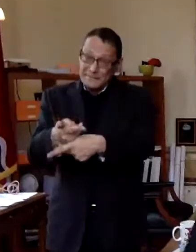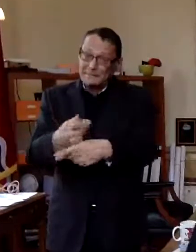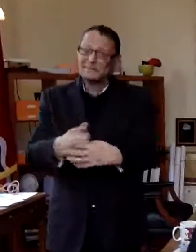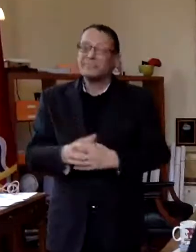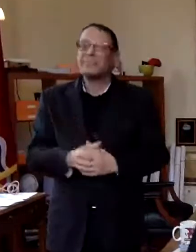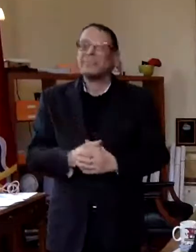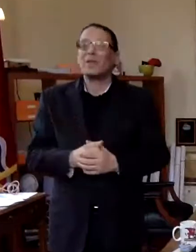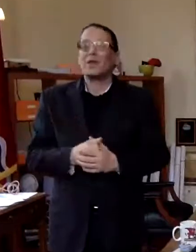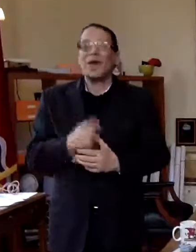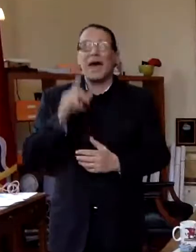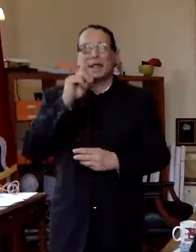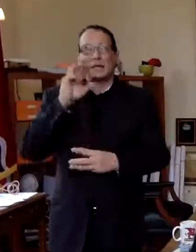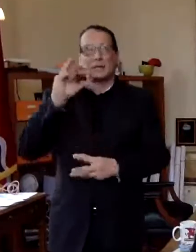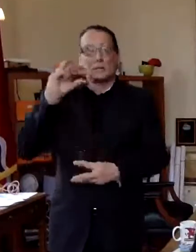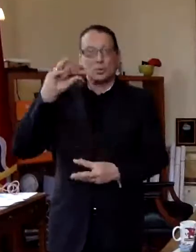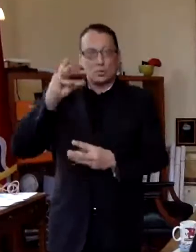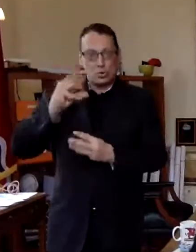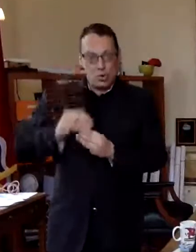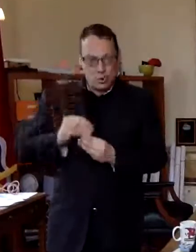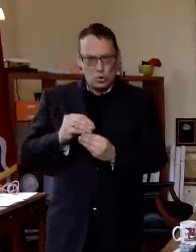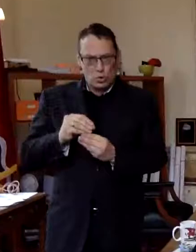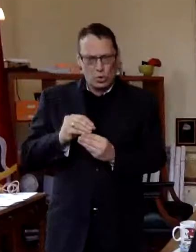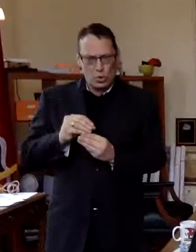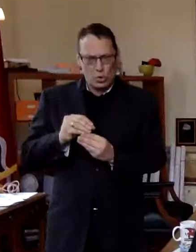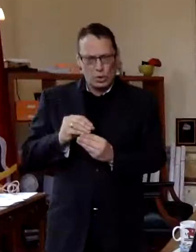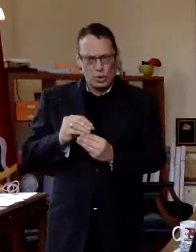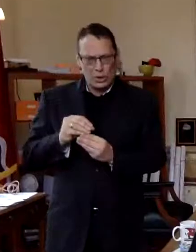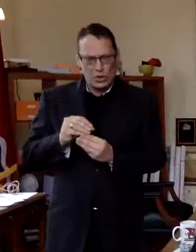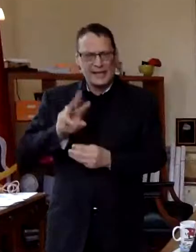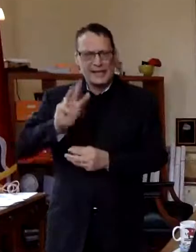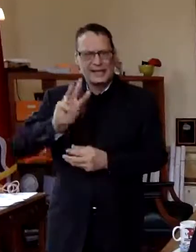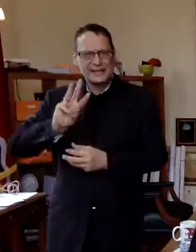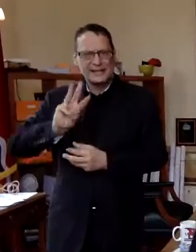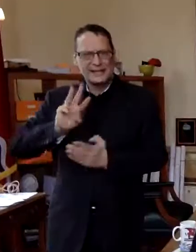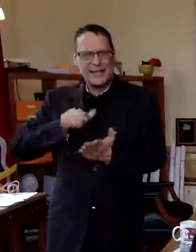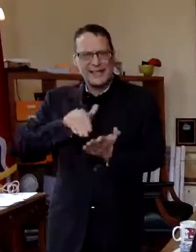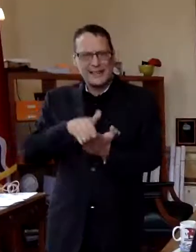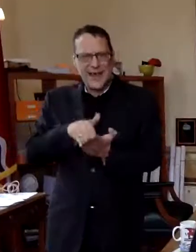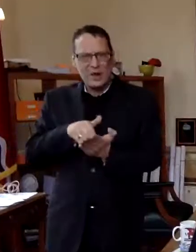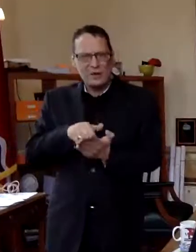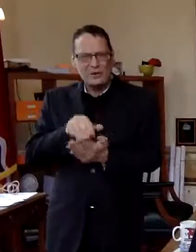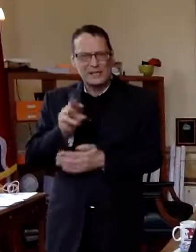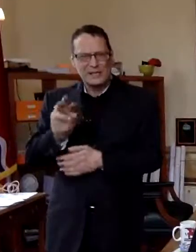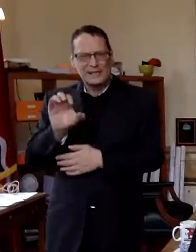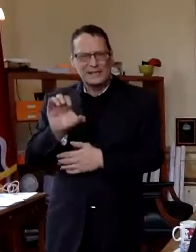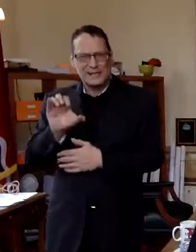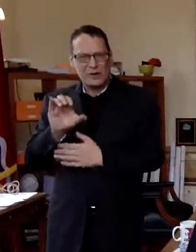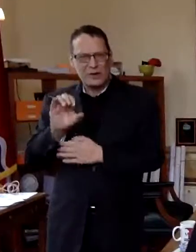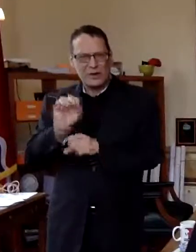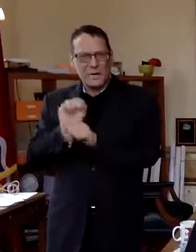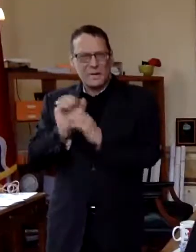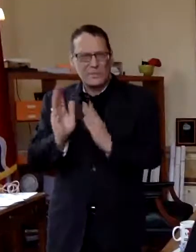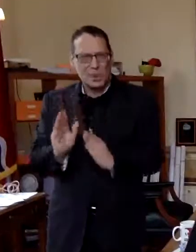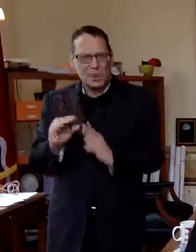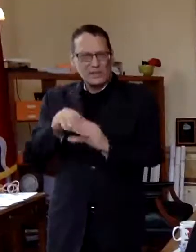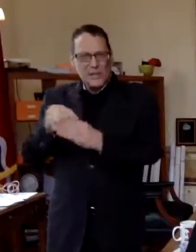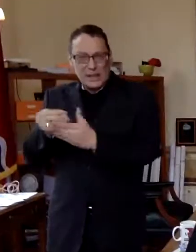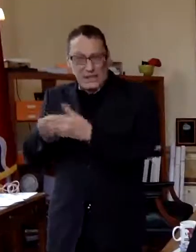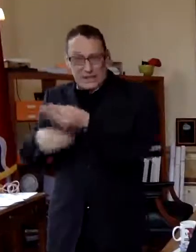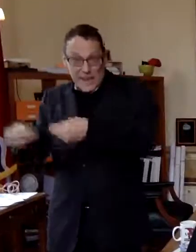have in total about 6 600 employees in the budget but